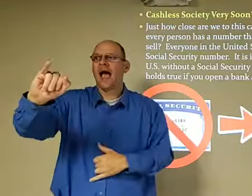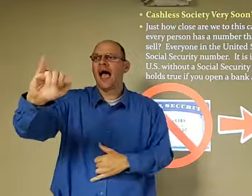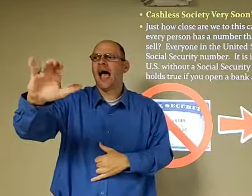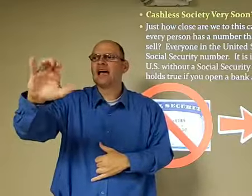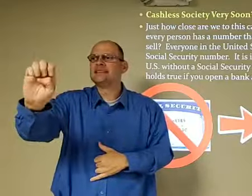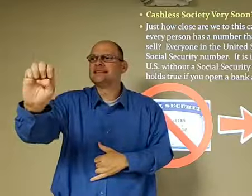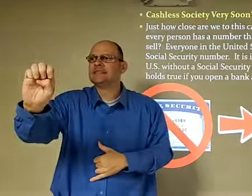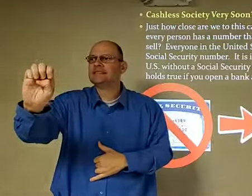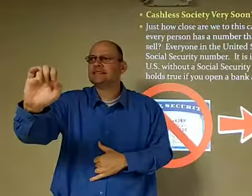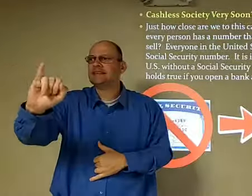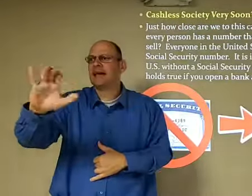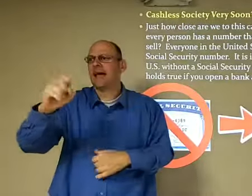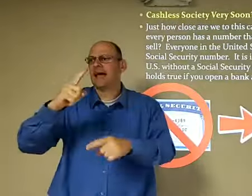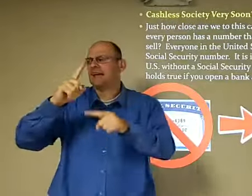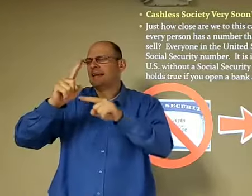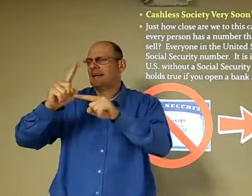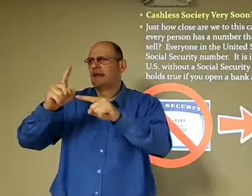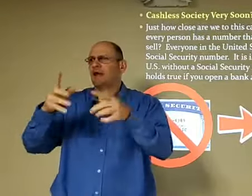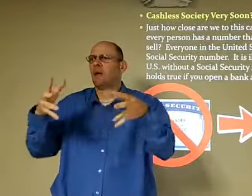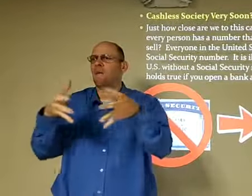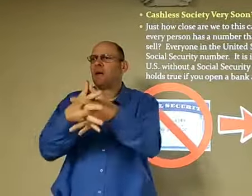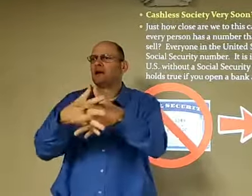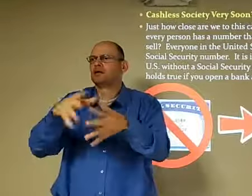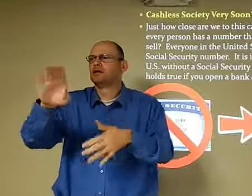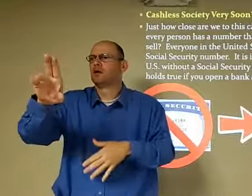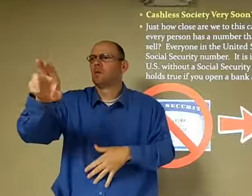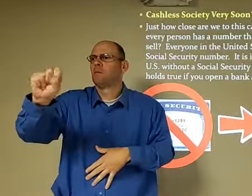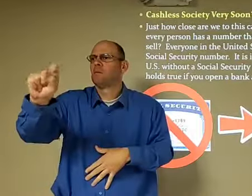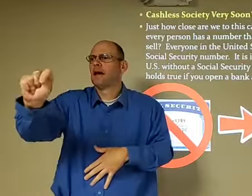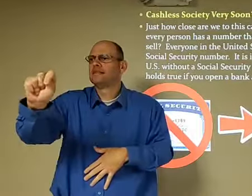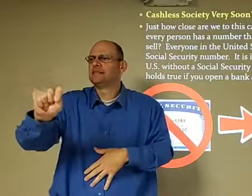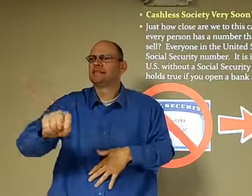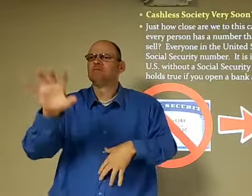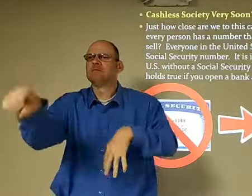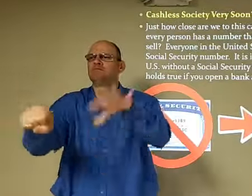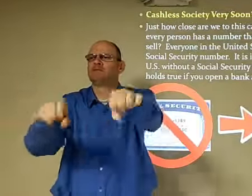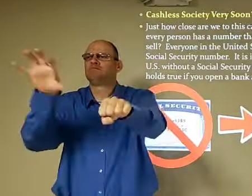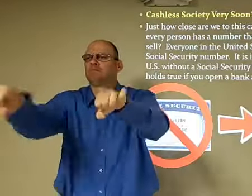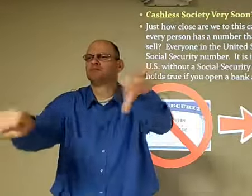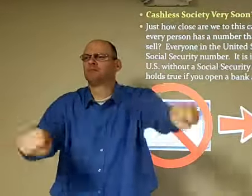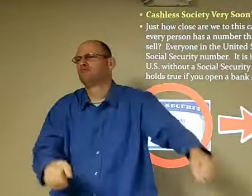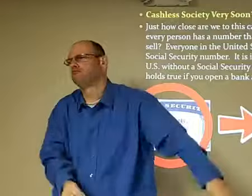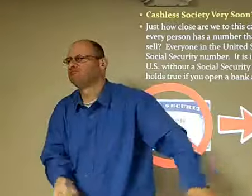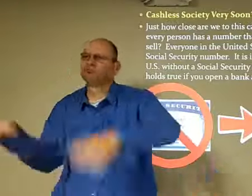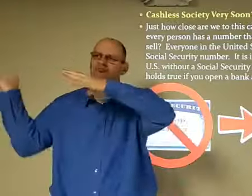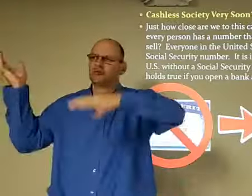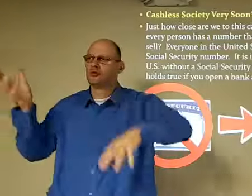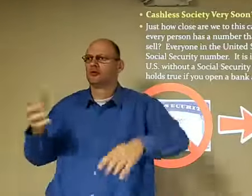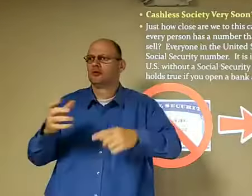And, you know, the hot topic now is ICE trying to escort